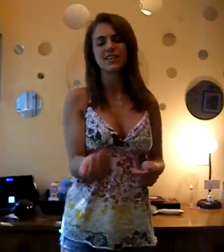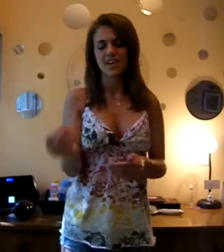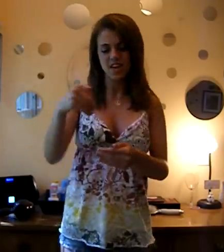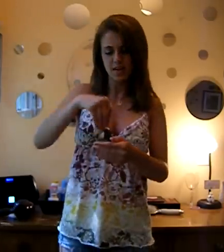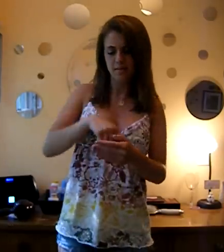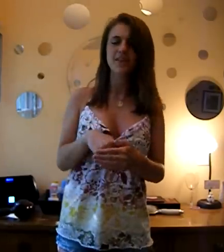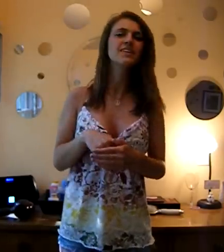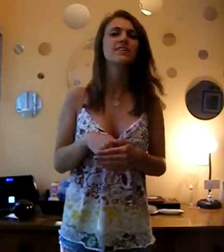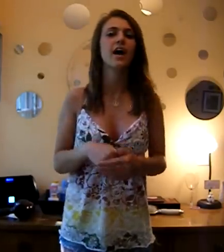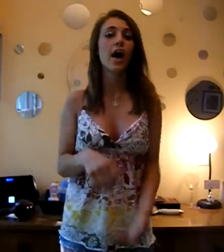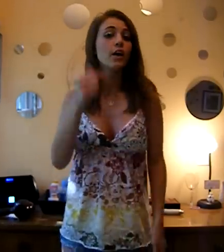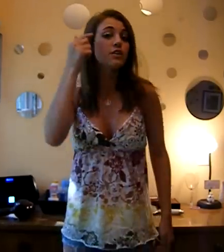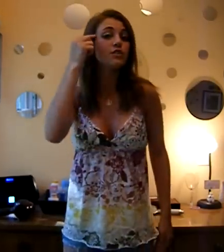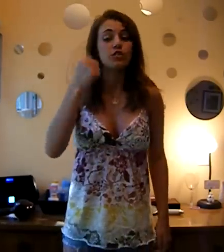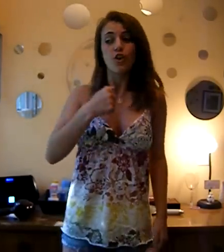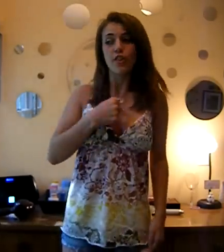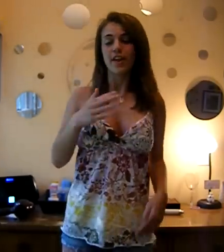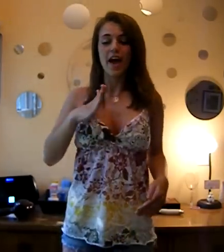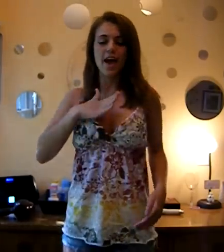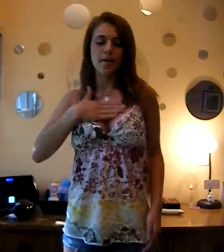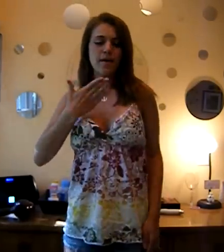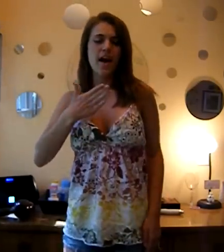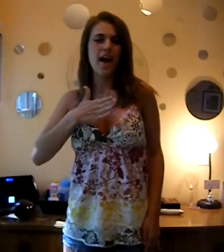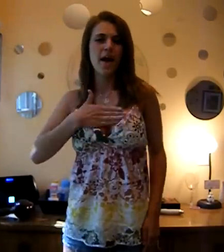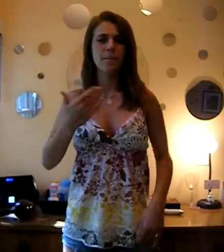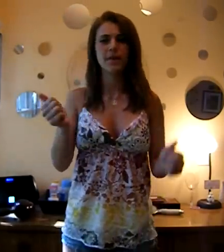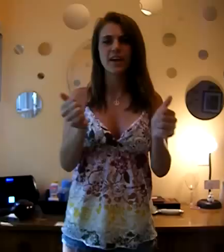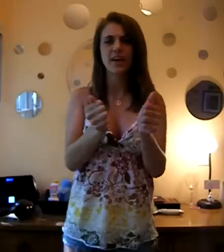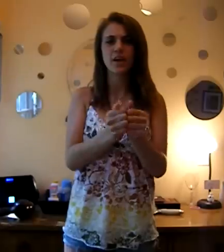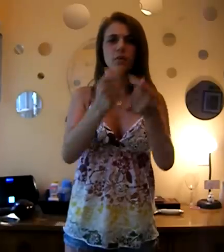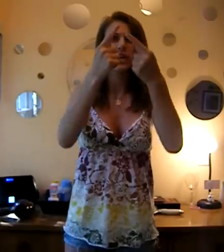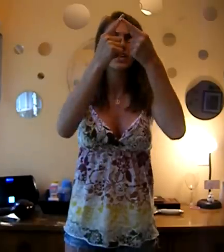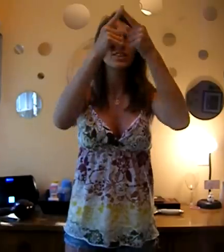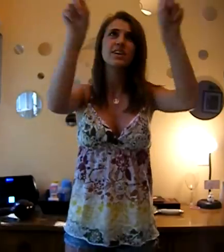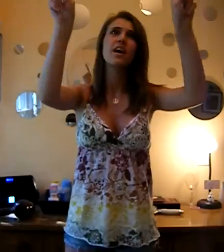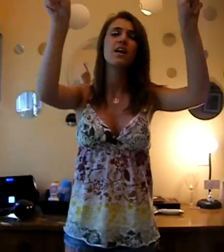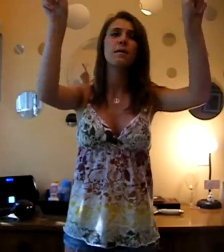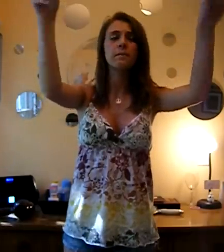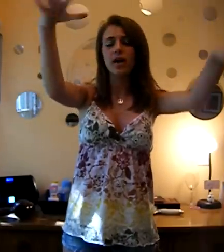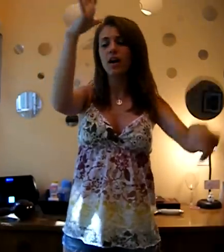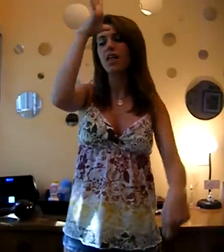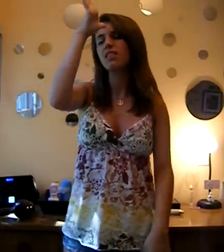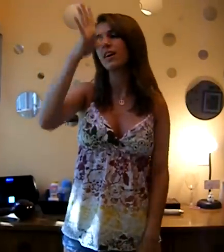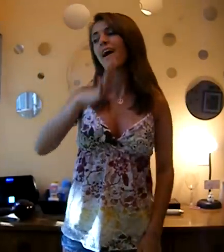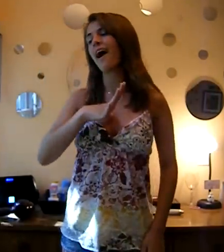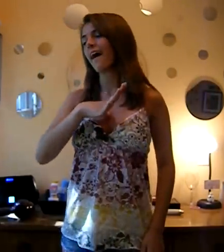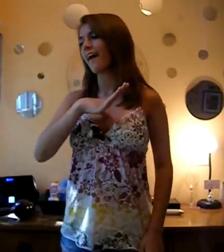him inside, to know that I'm happy with some other guy.